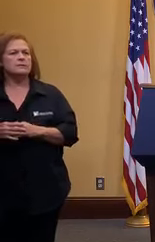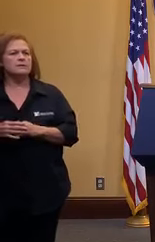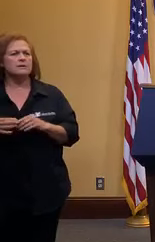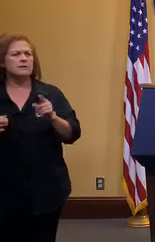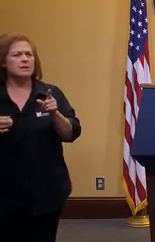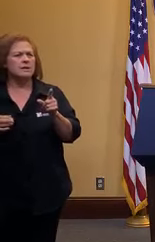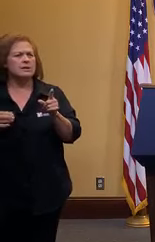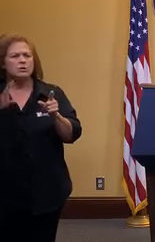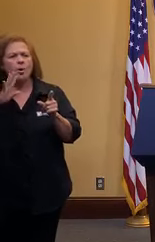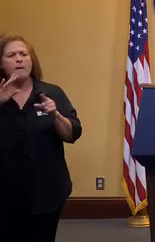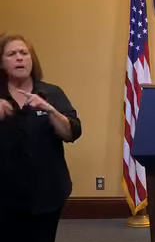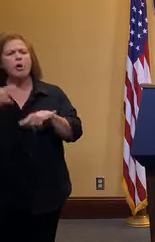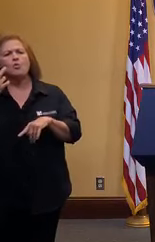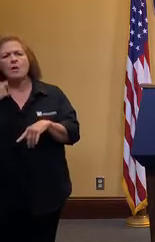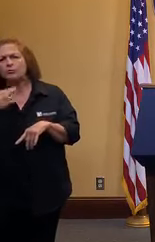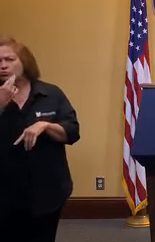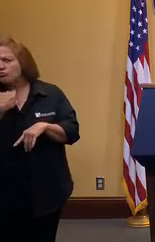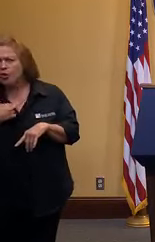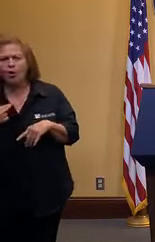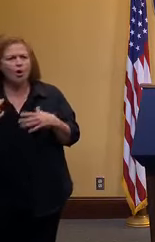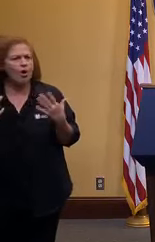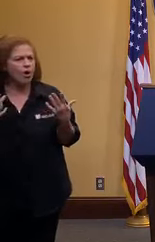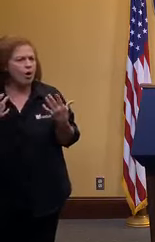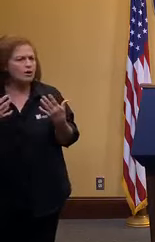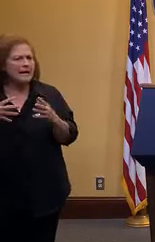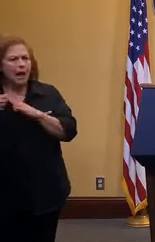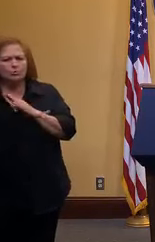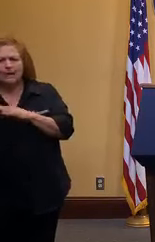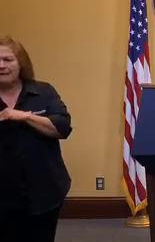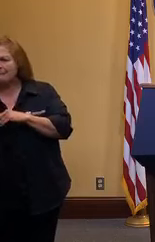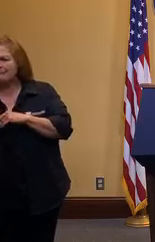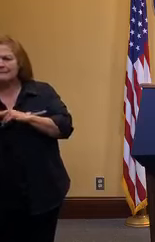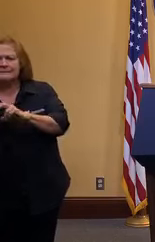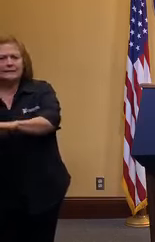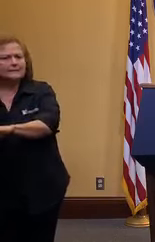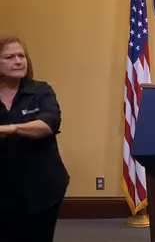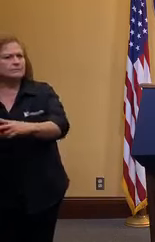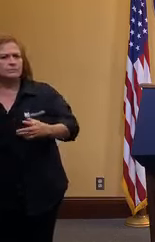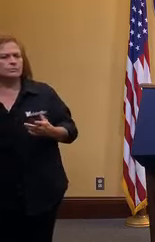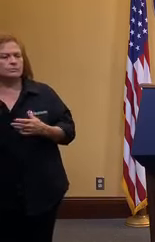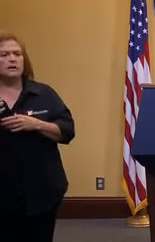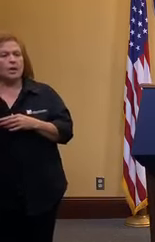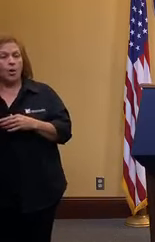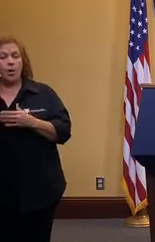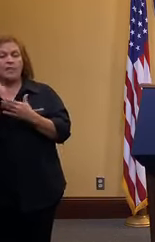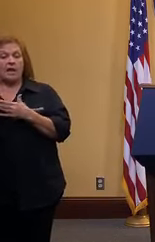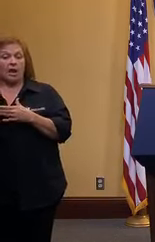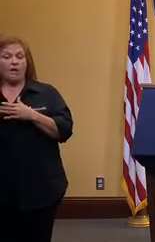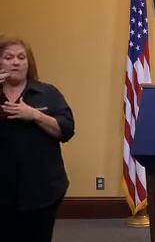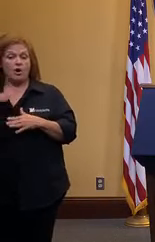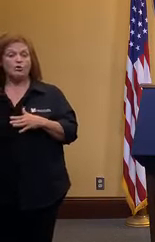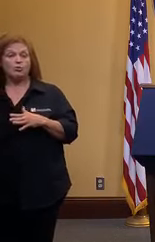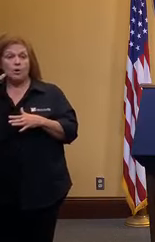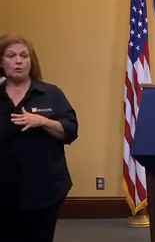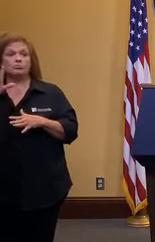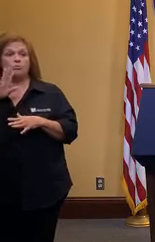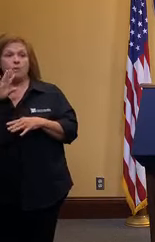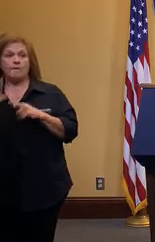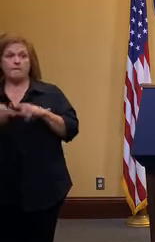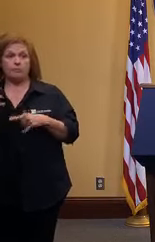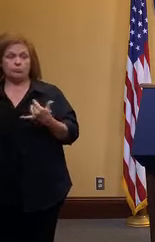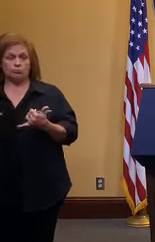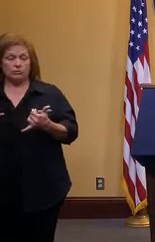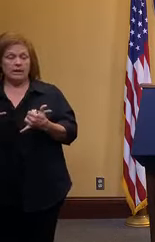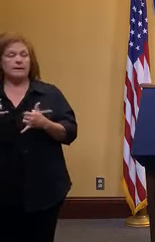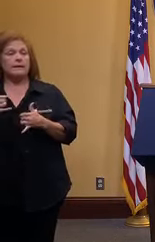know that that is something the governor is going to talk about um